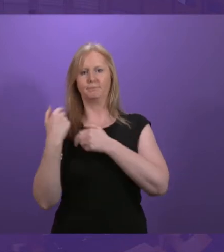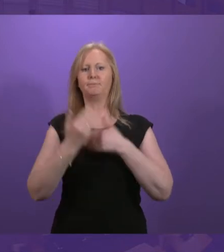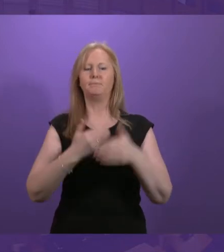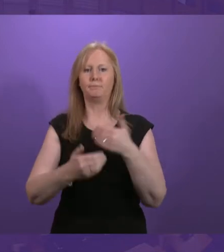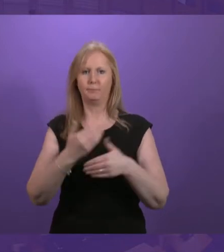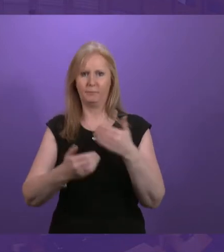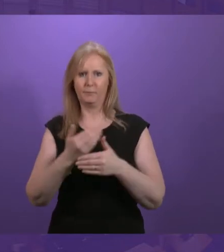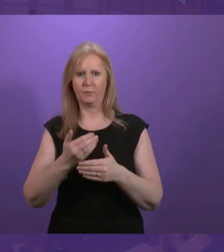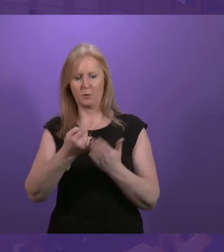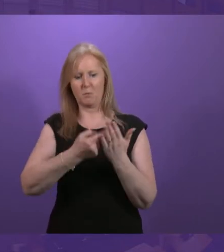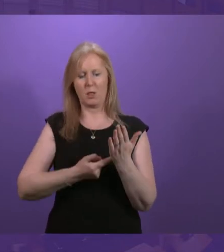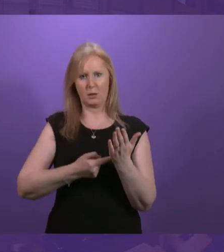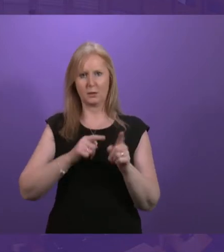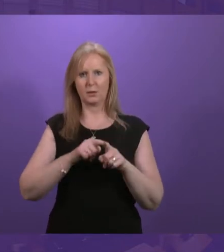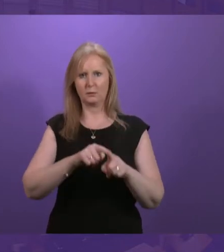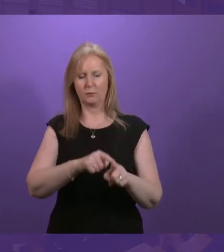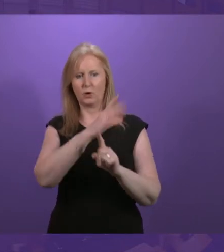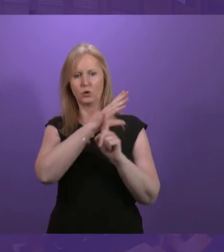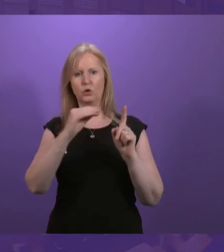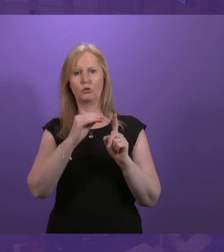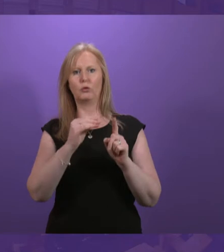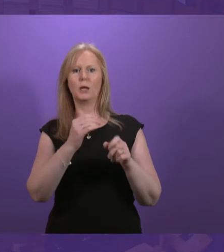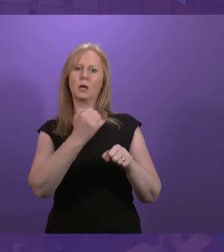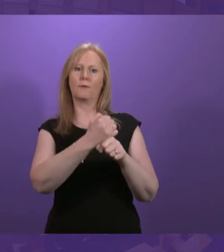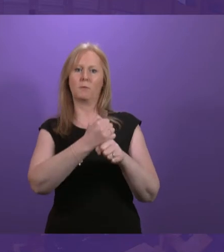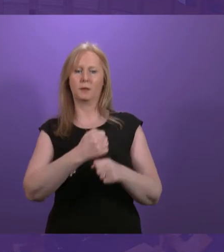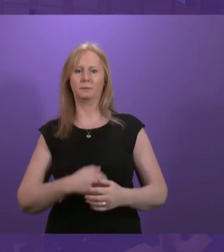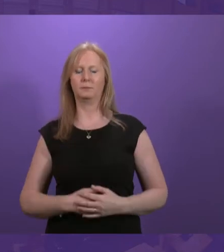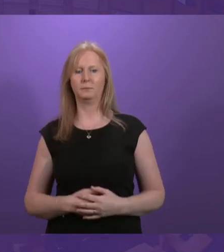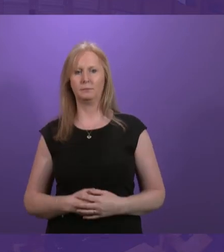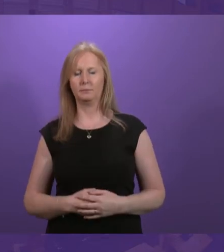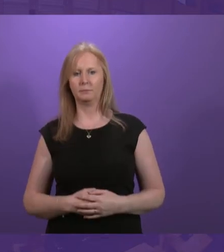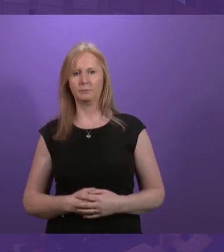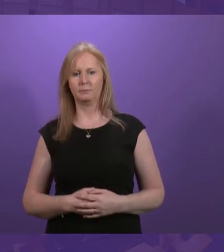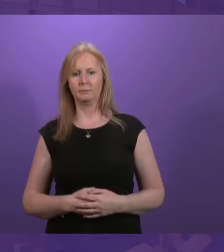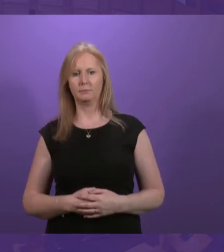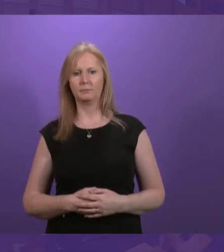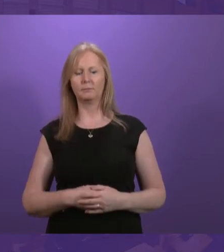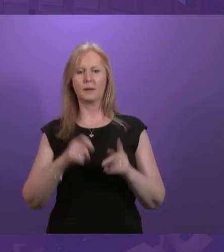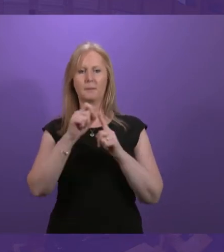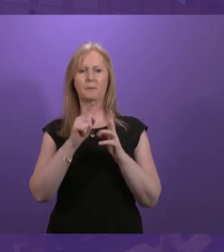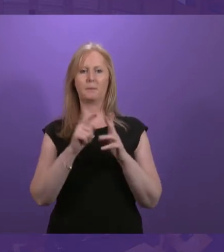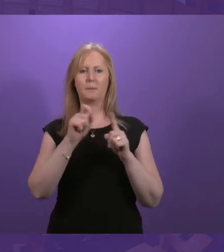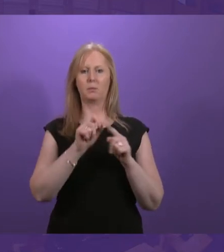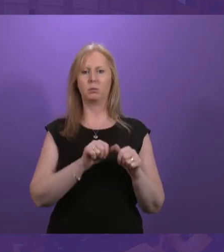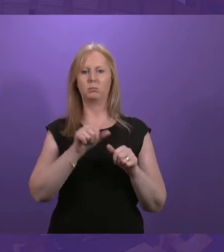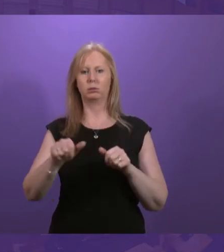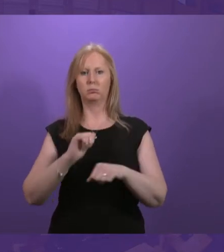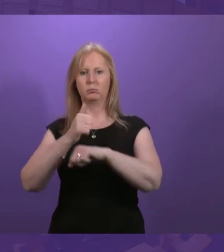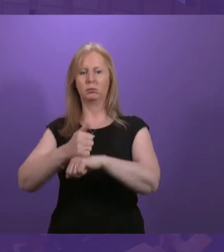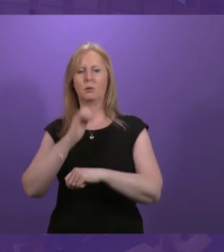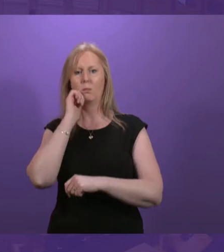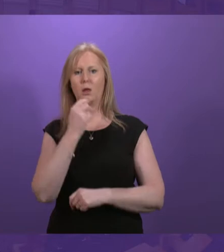line of the policies of the Tory government. Now the successor to Pip will be in place in 2021